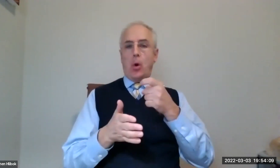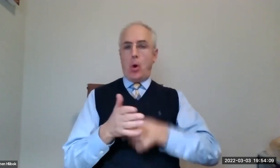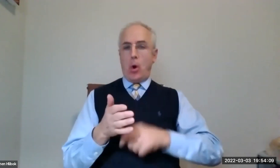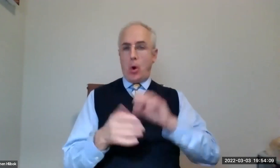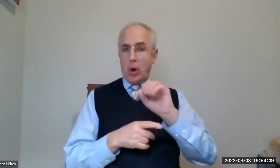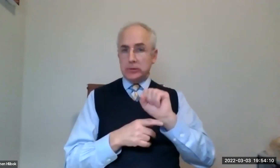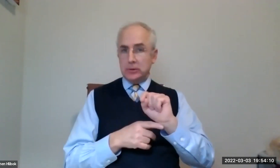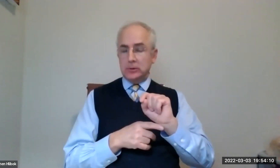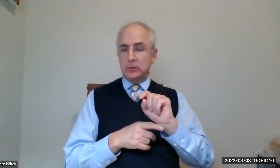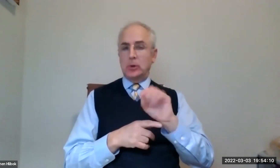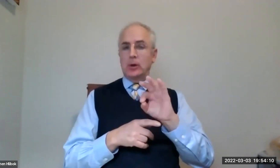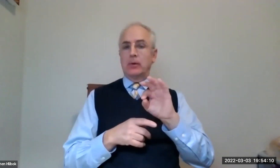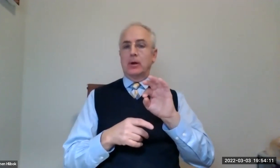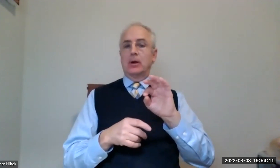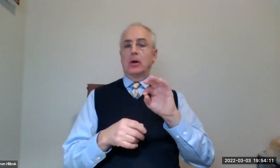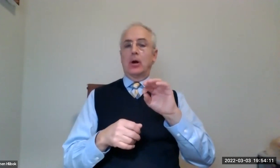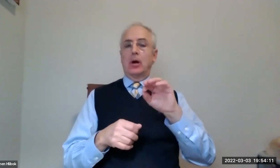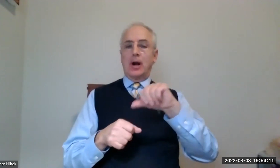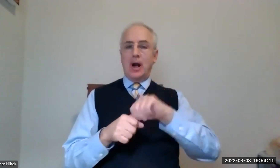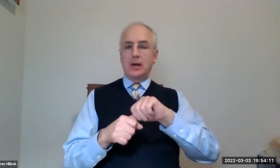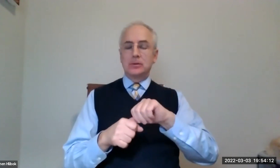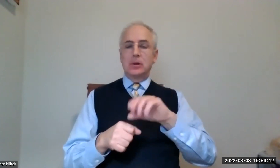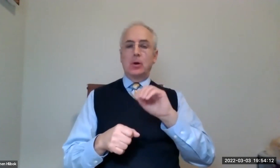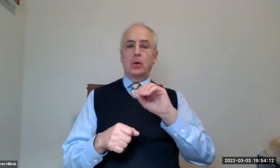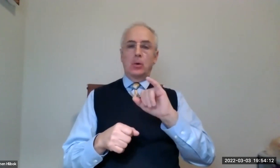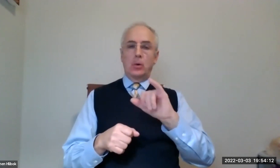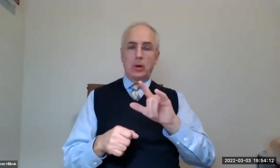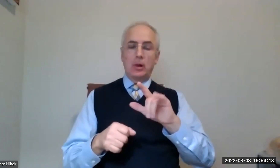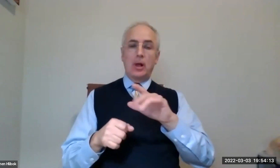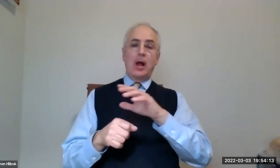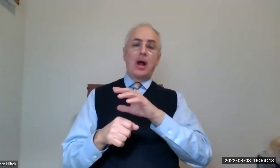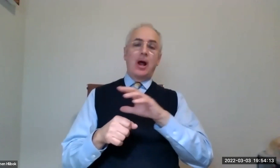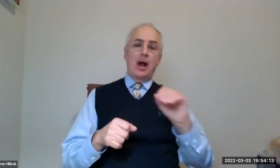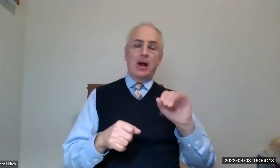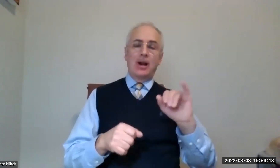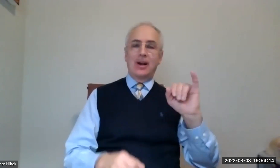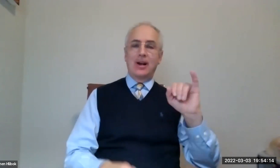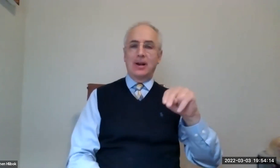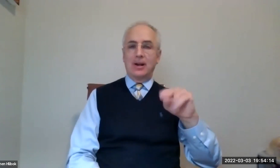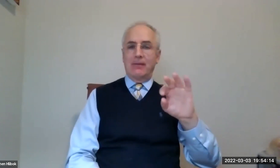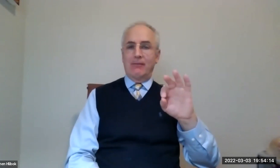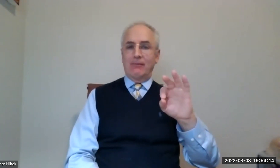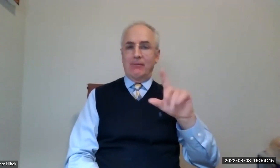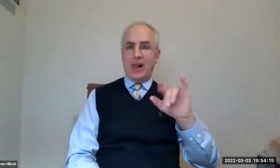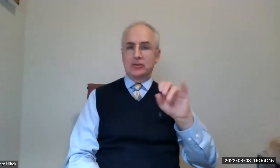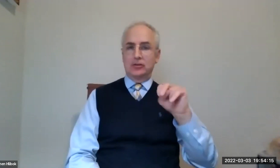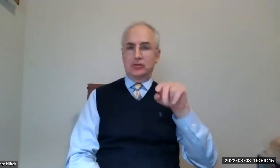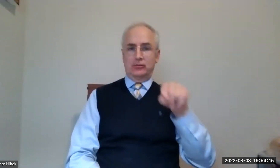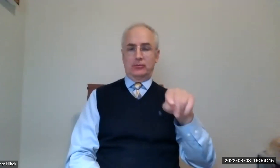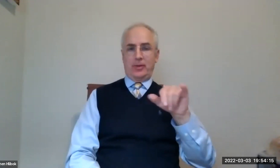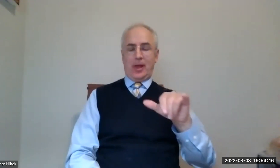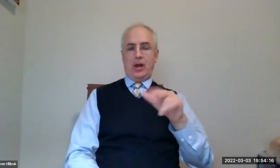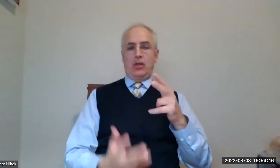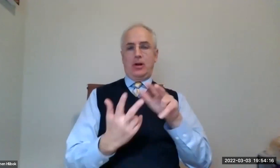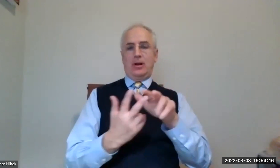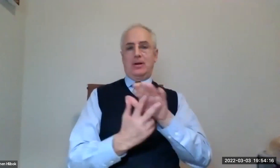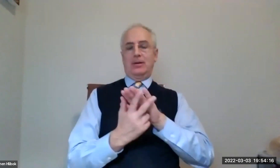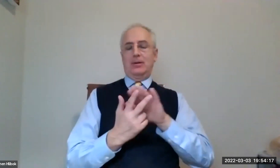challenging piece, however, is the cost of oil, gasoline, and the